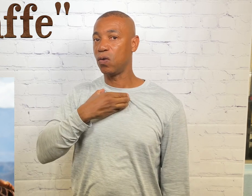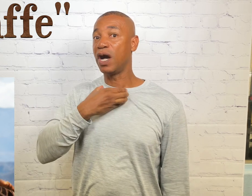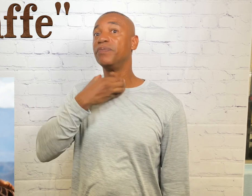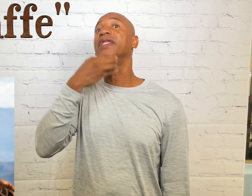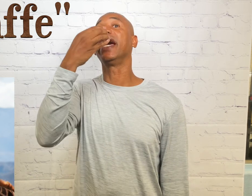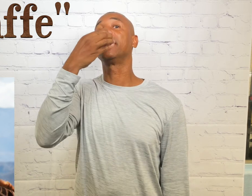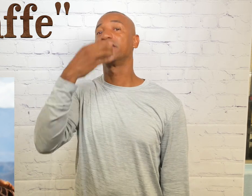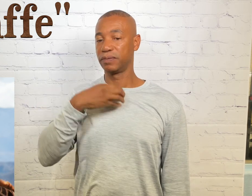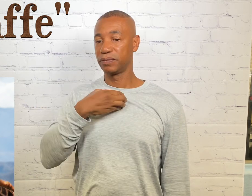up the neck.